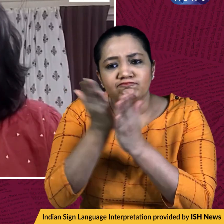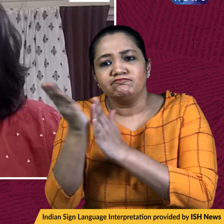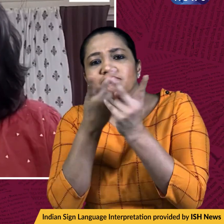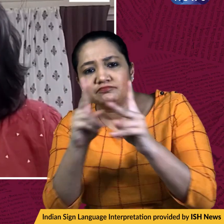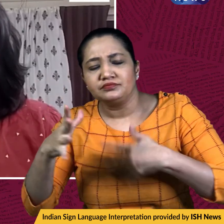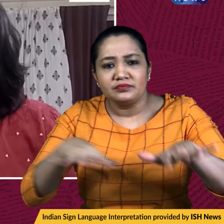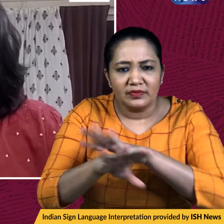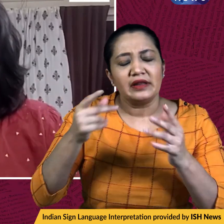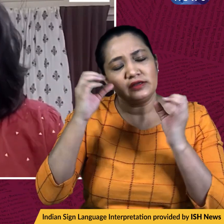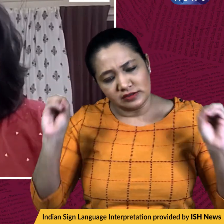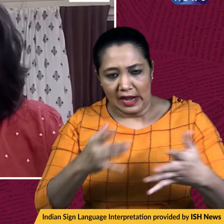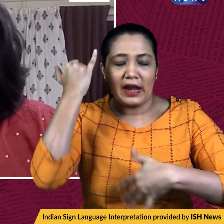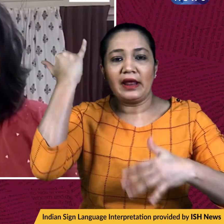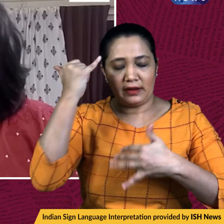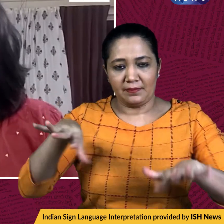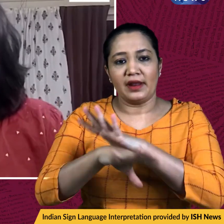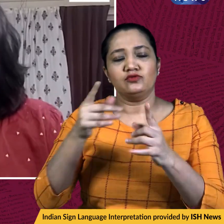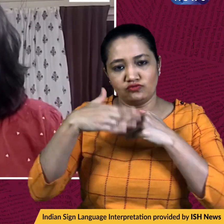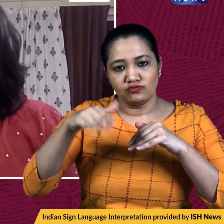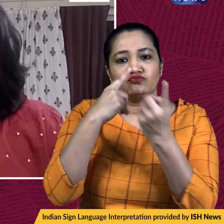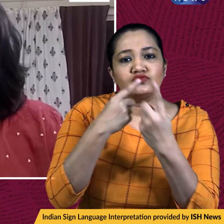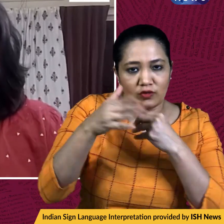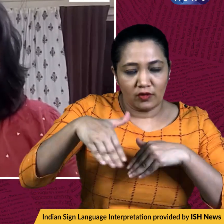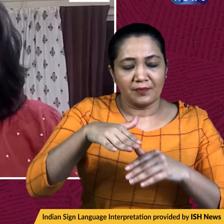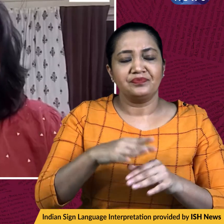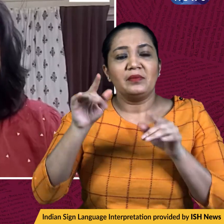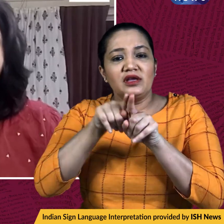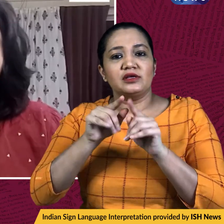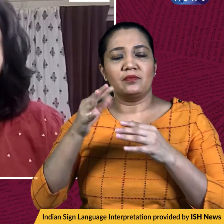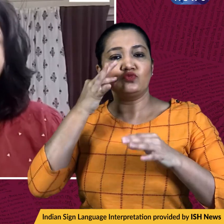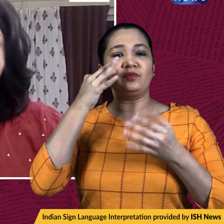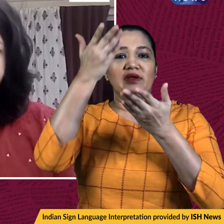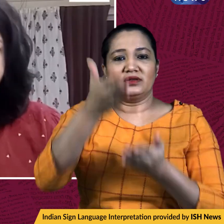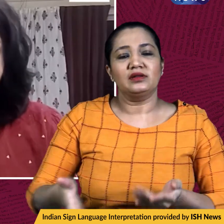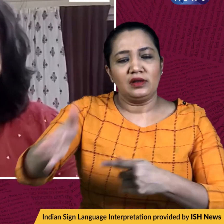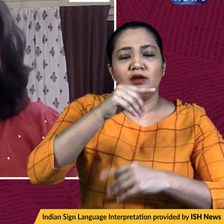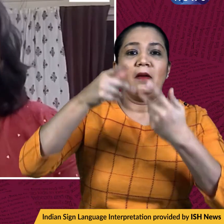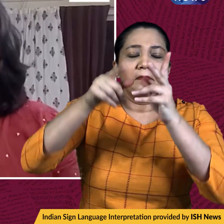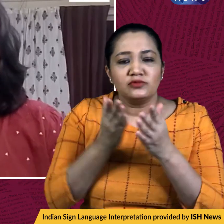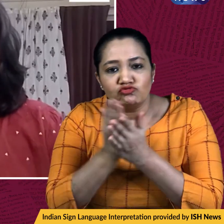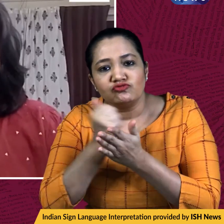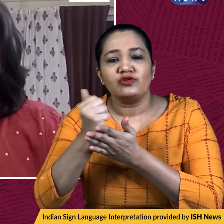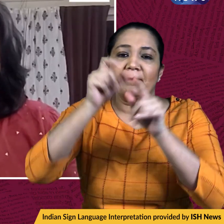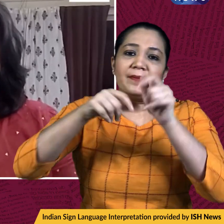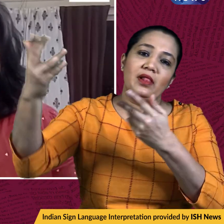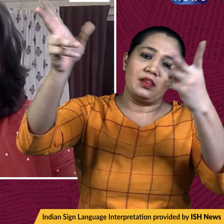and means to launch such an operation and provide a humanitarian corridor for evacuation of the people there.